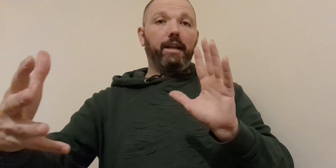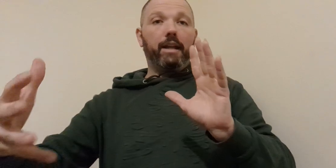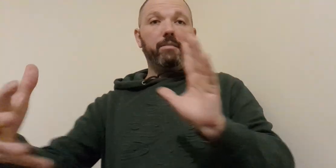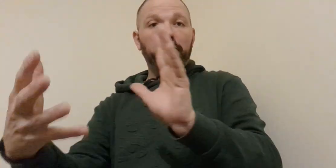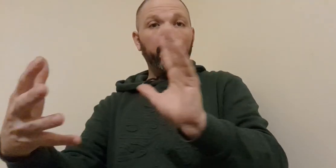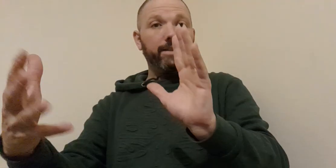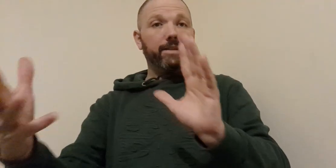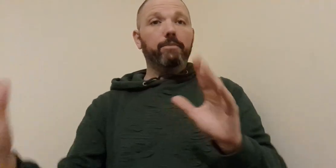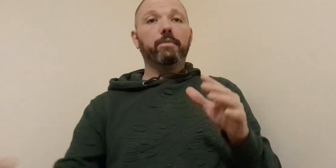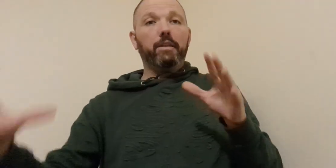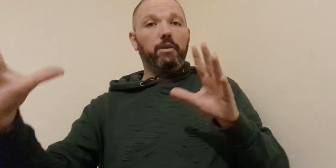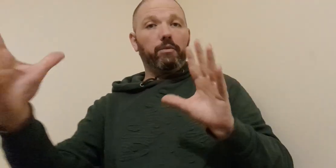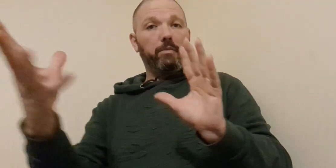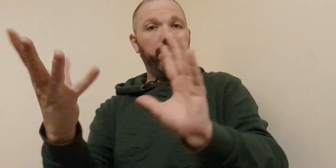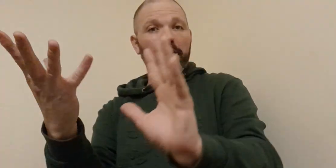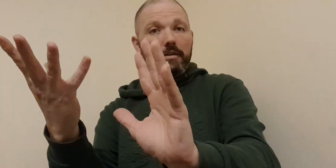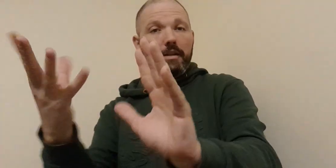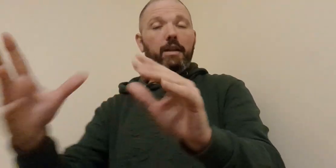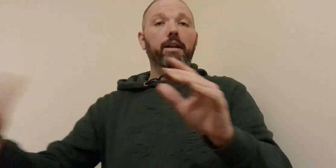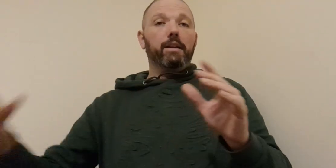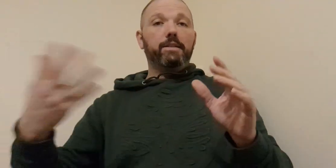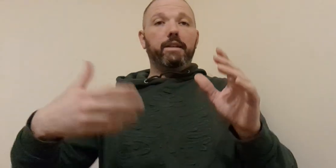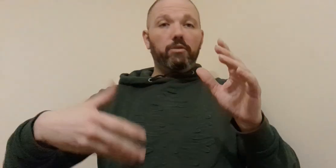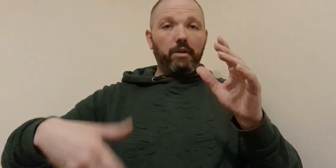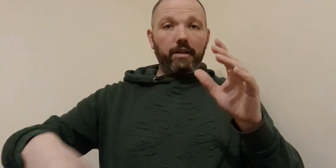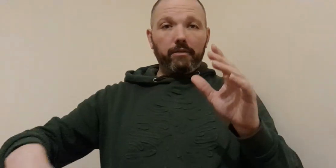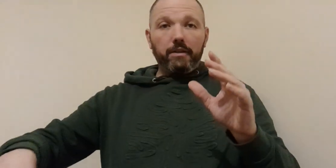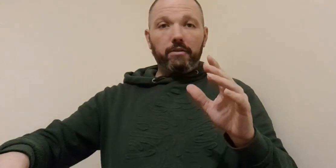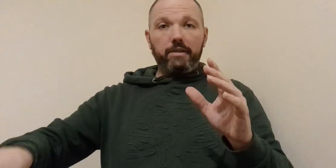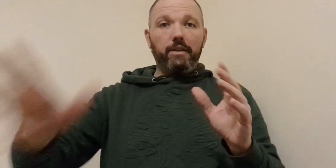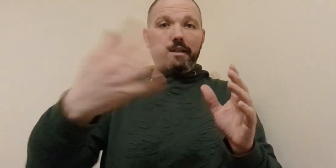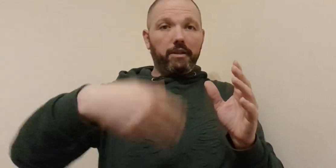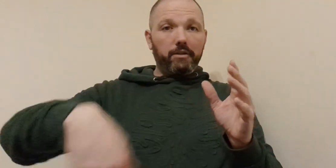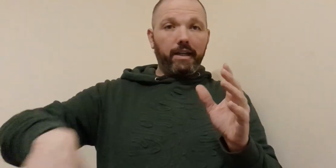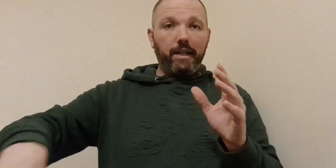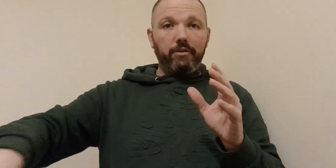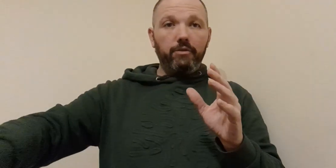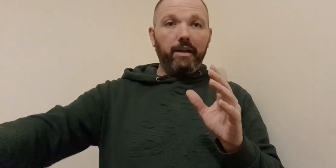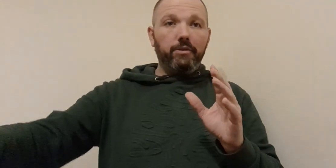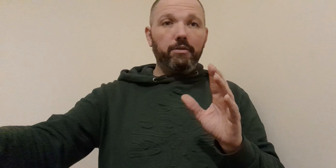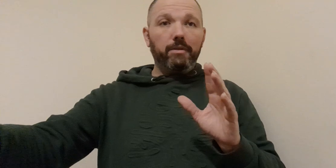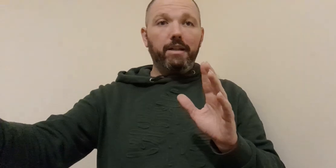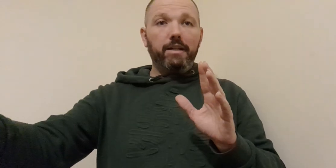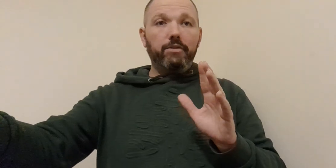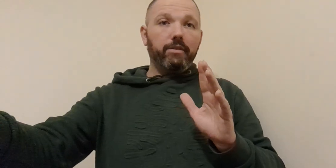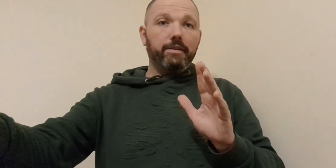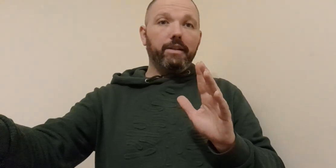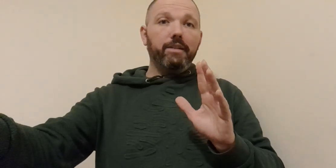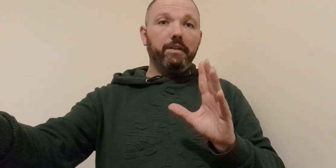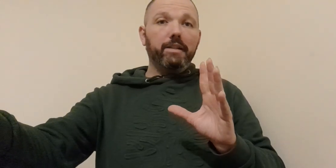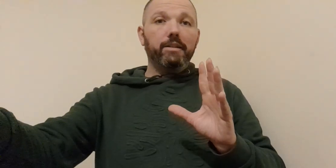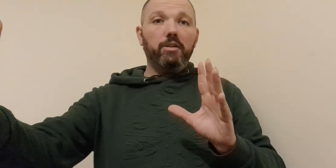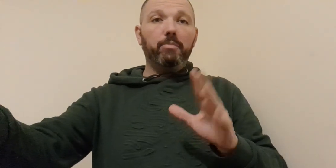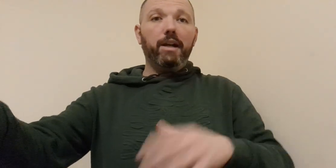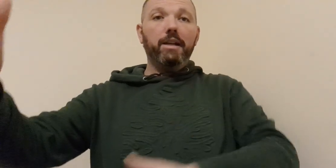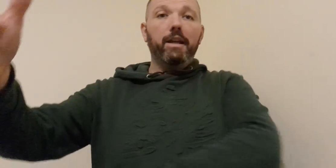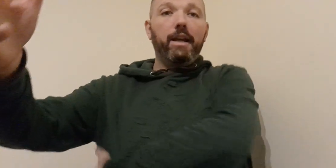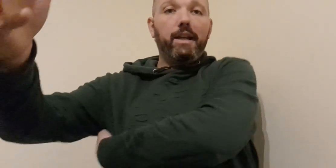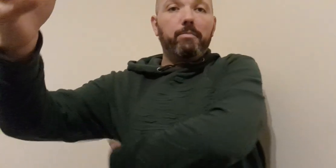an embrace like go from here let's say you kind of like go slide like that hand through after doing an initial dissolving let's like a block and it's